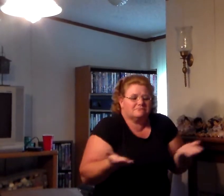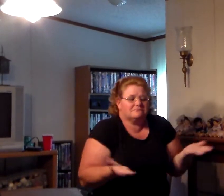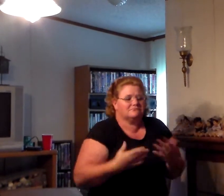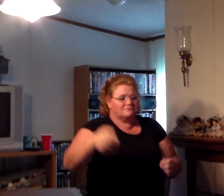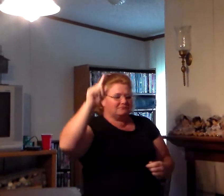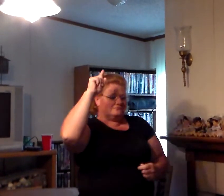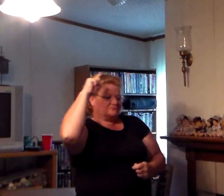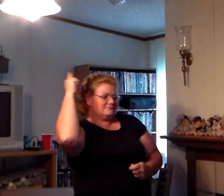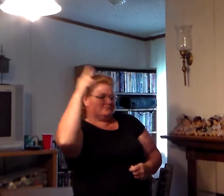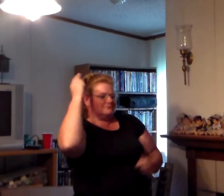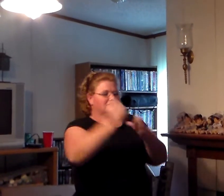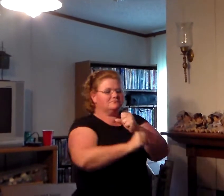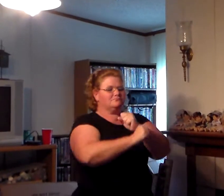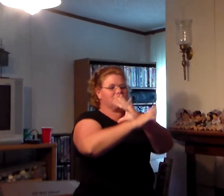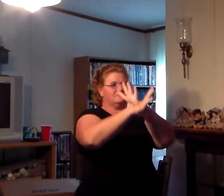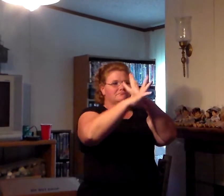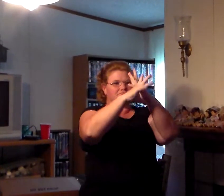I can only imagine